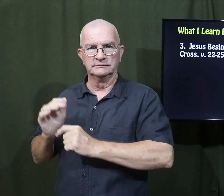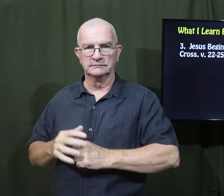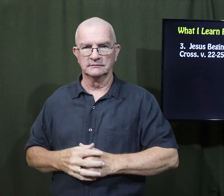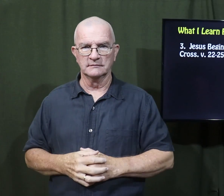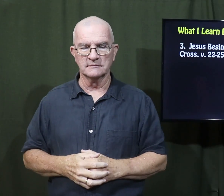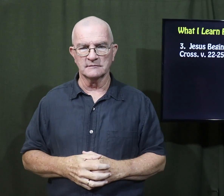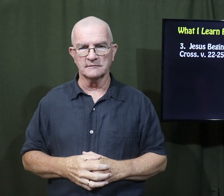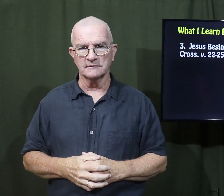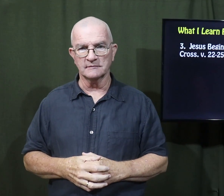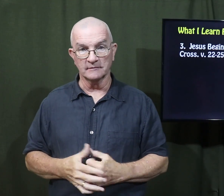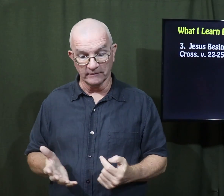long time ago.